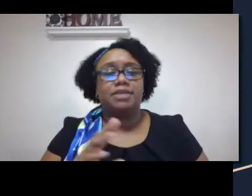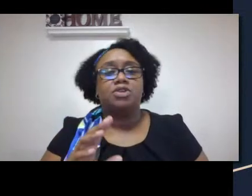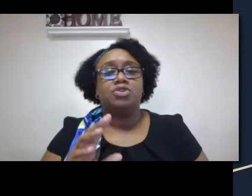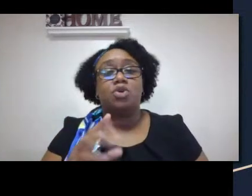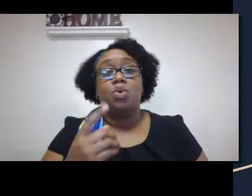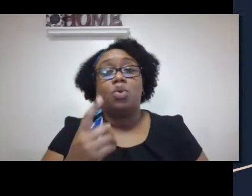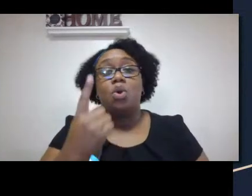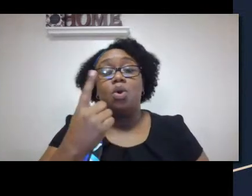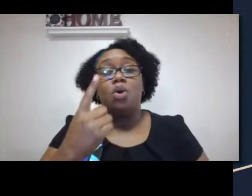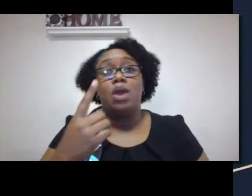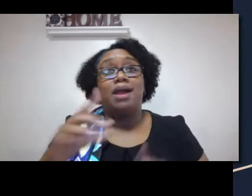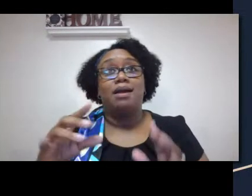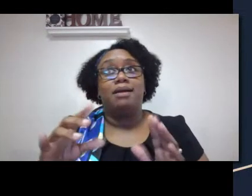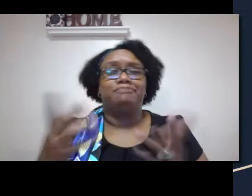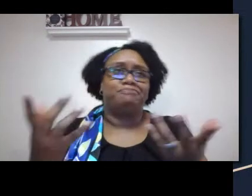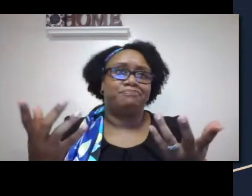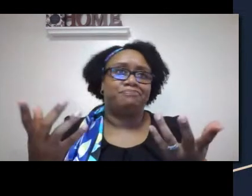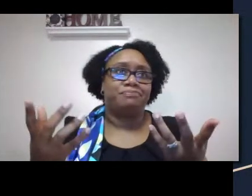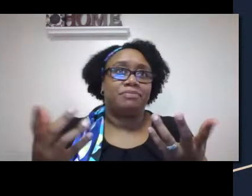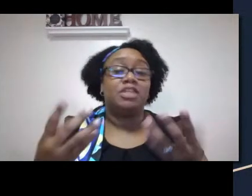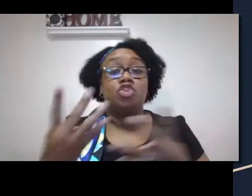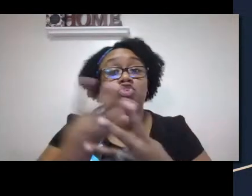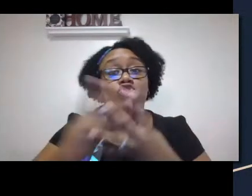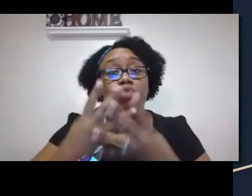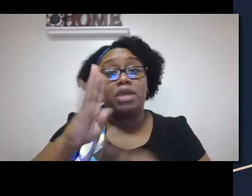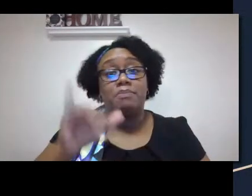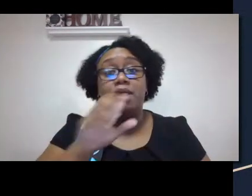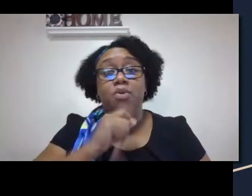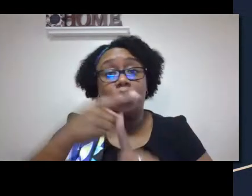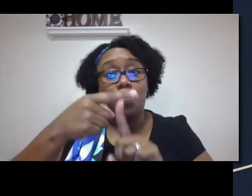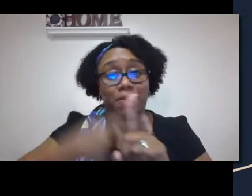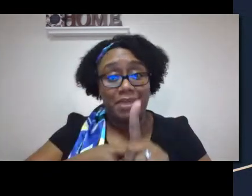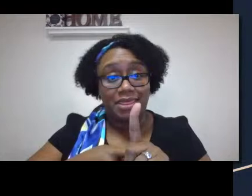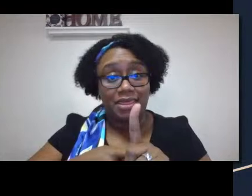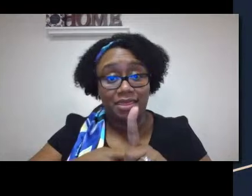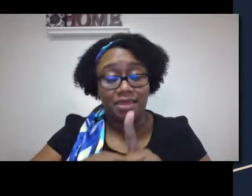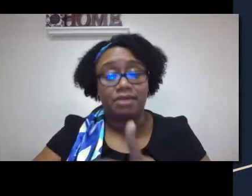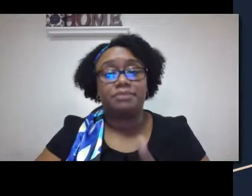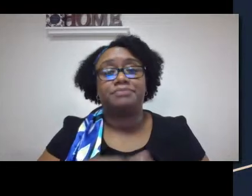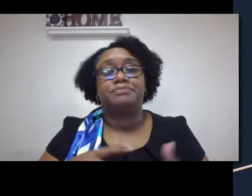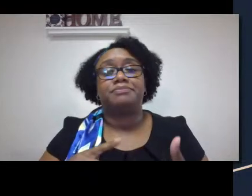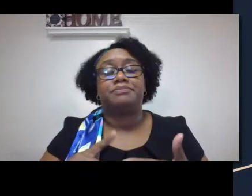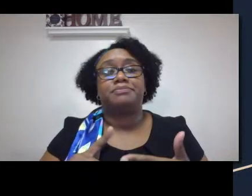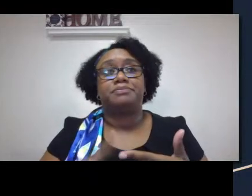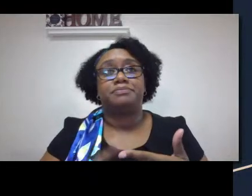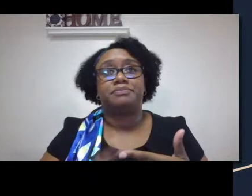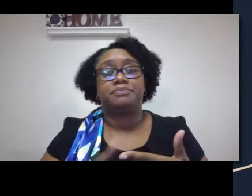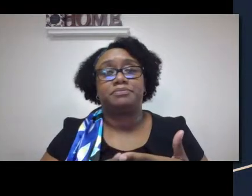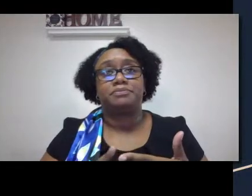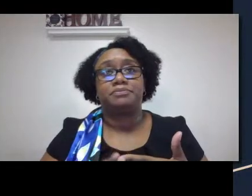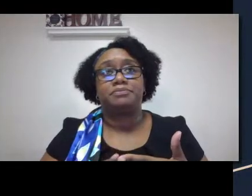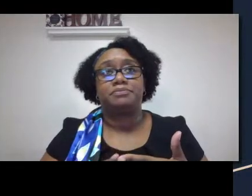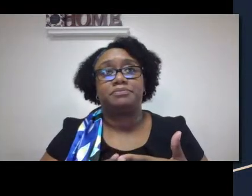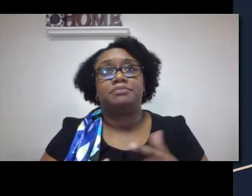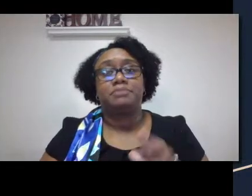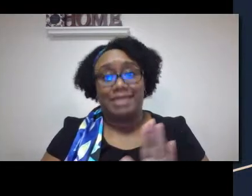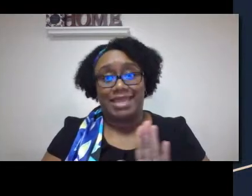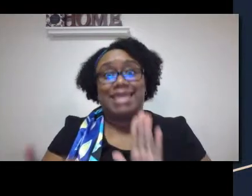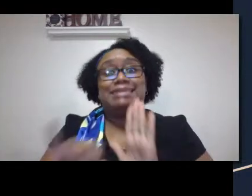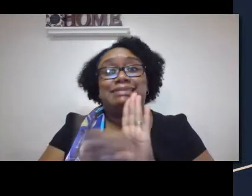has several milestones.